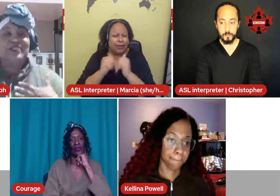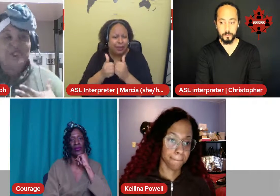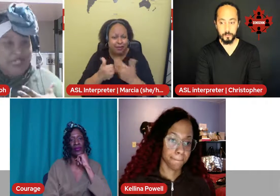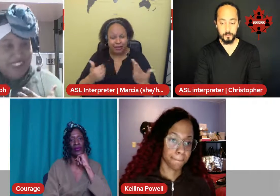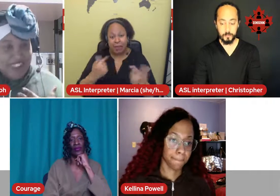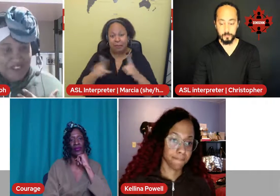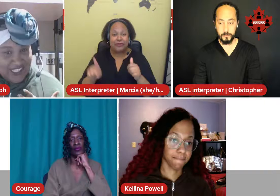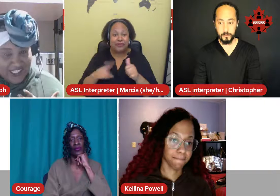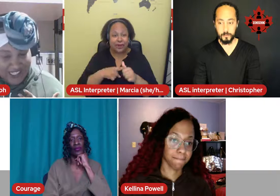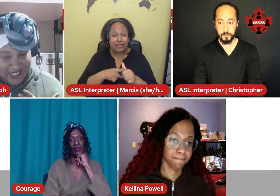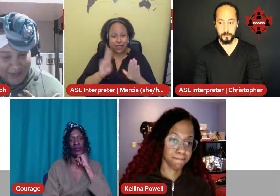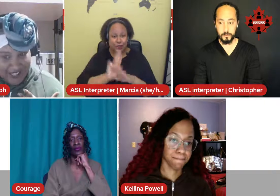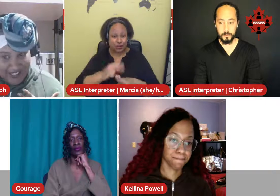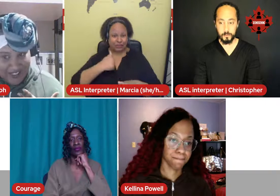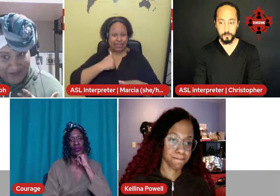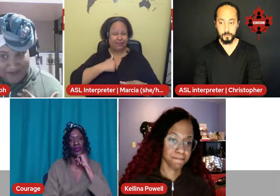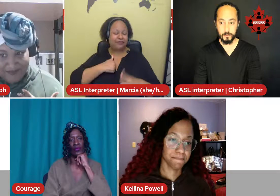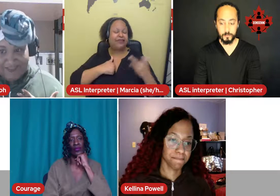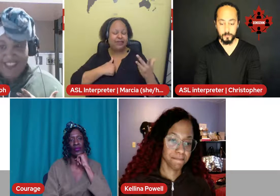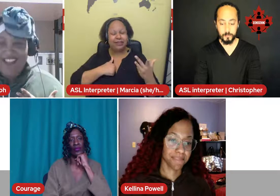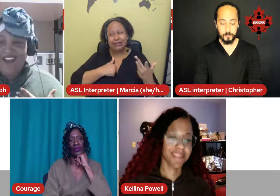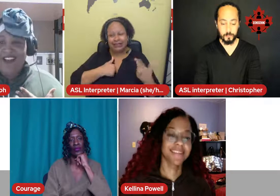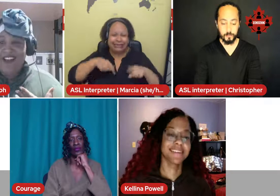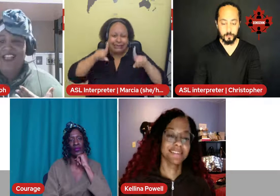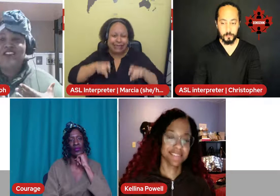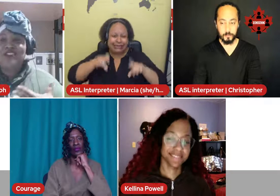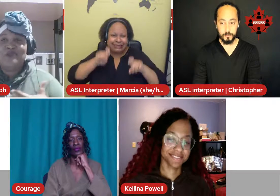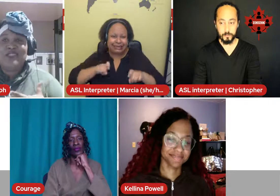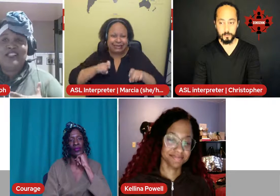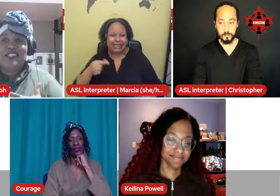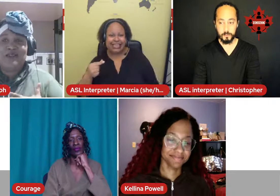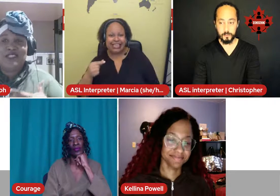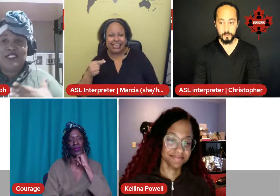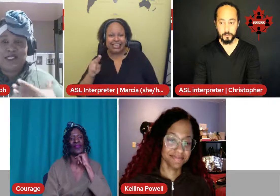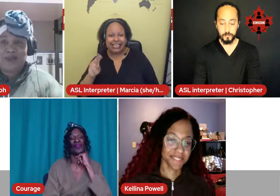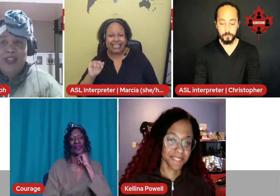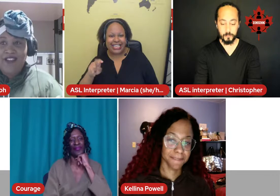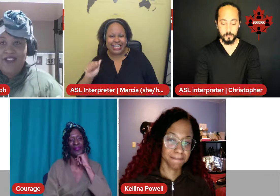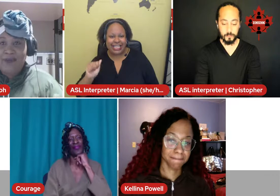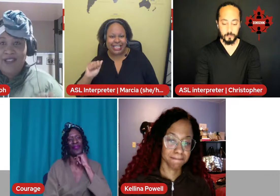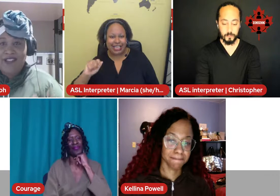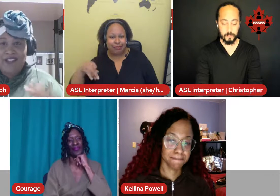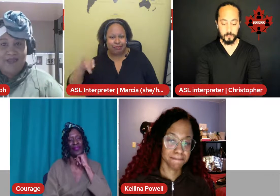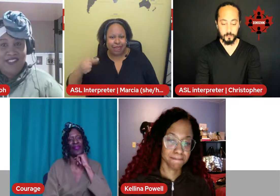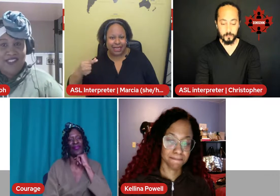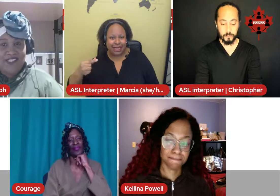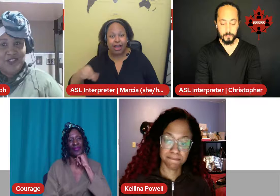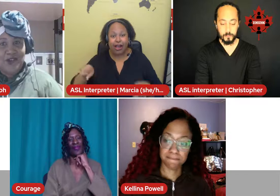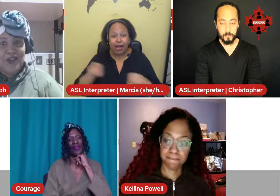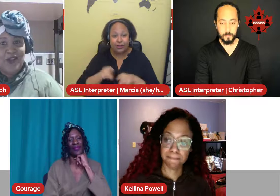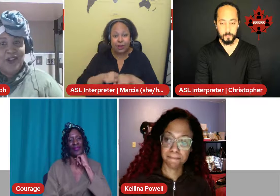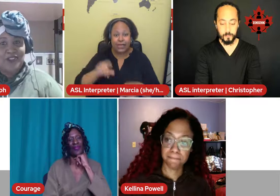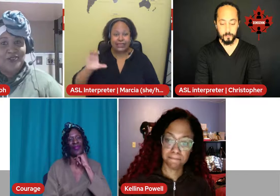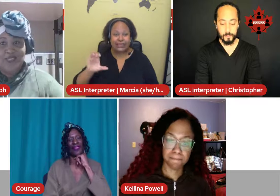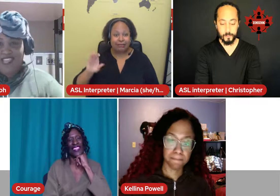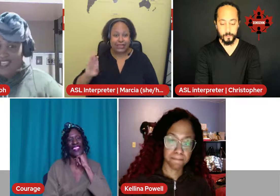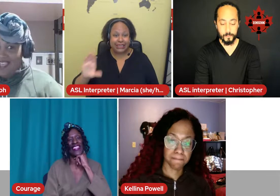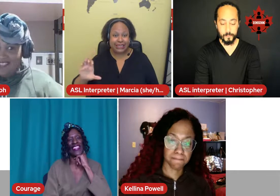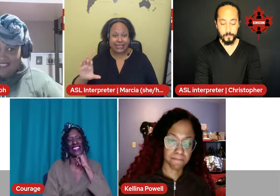use myself as a guinea pig. Uh, and also because I was inspired by a CBC show called You Can't Ask